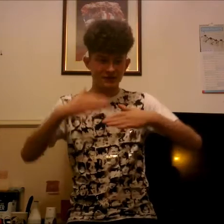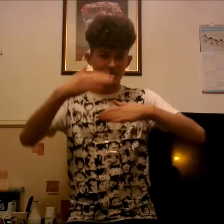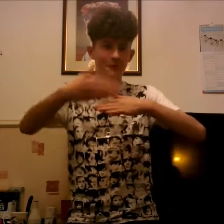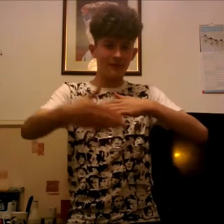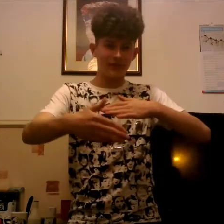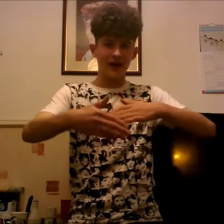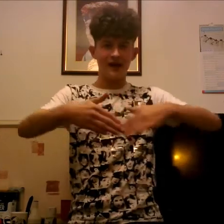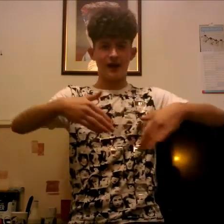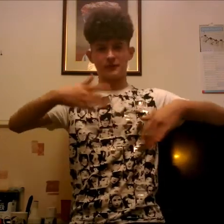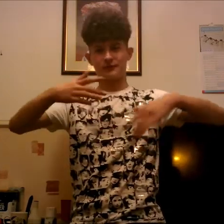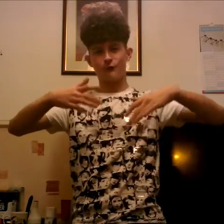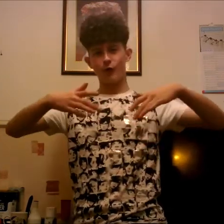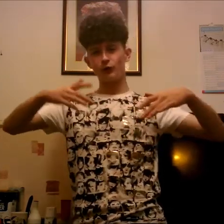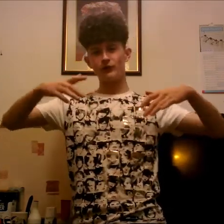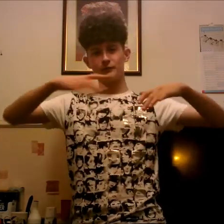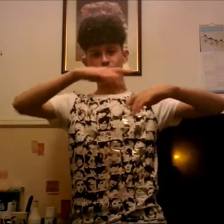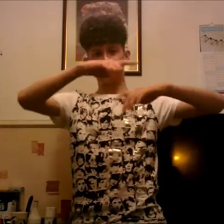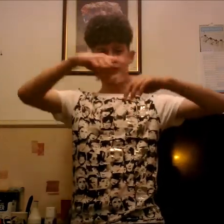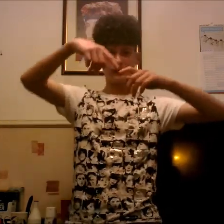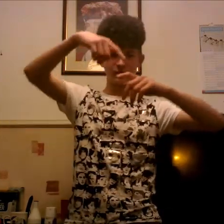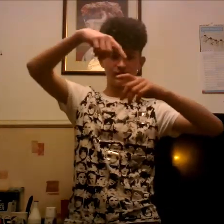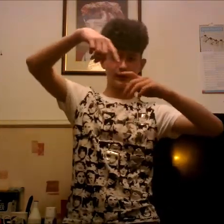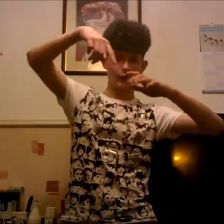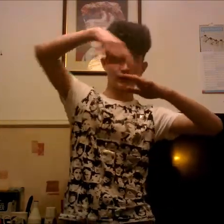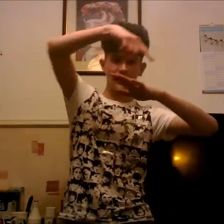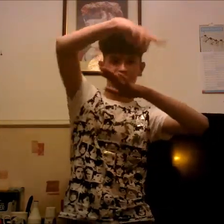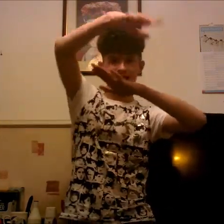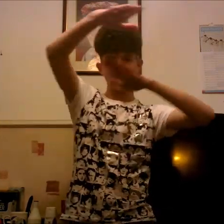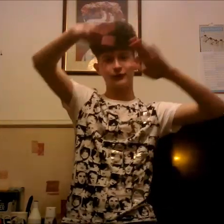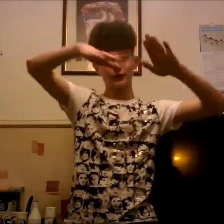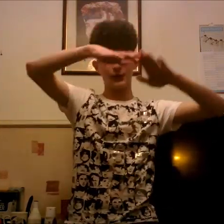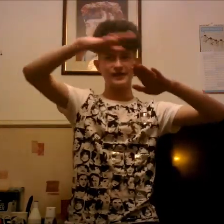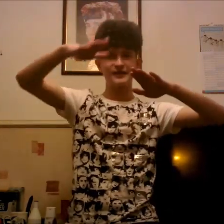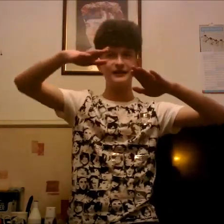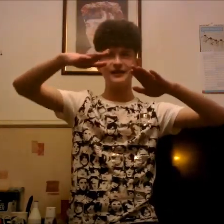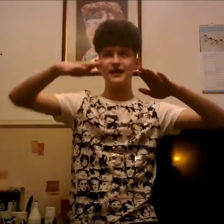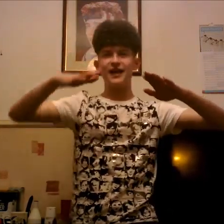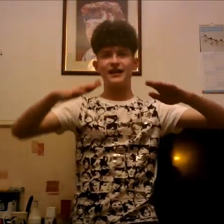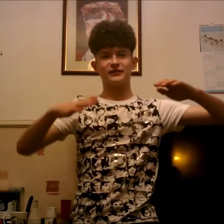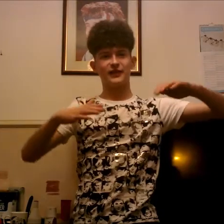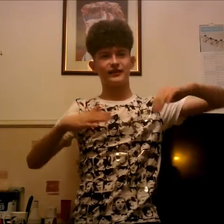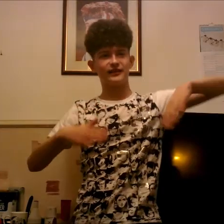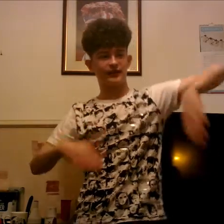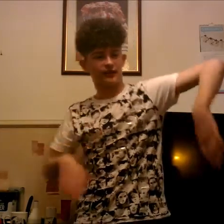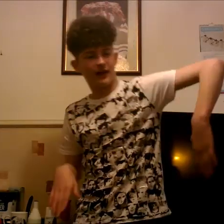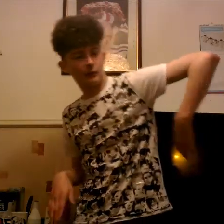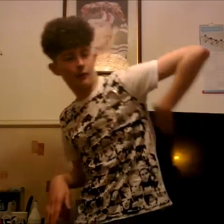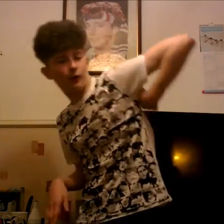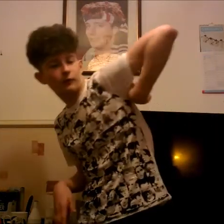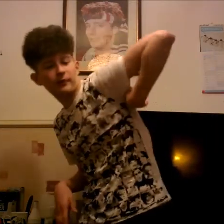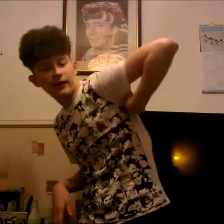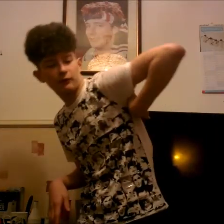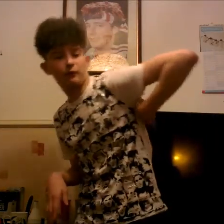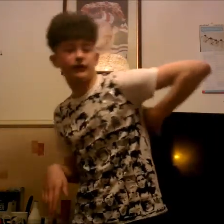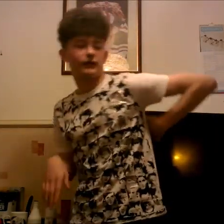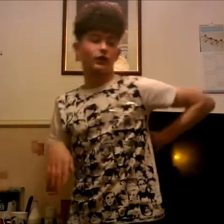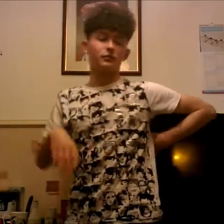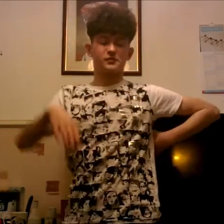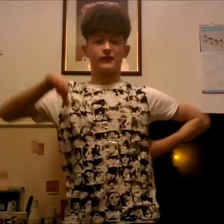jumped and i was falling like my body was like going on the air twisting and i landed like that little arm behind oh fact no it was my